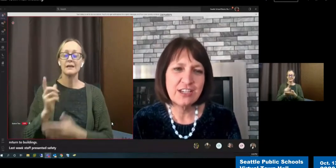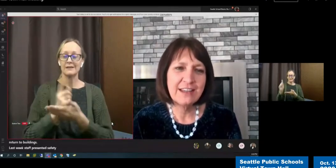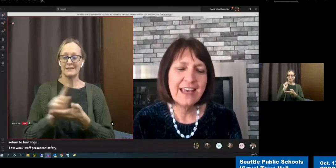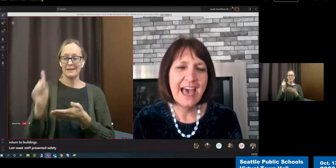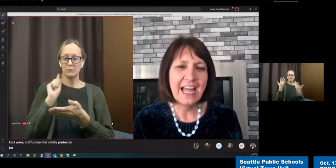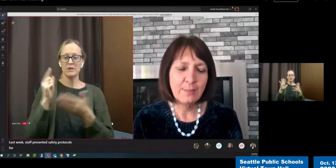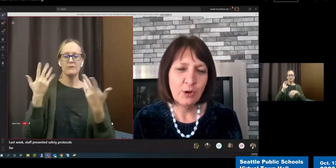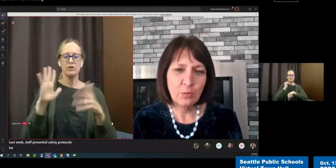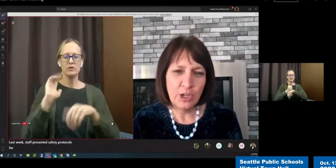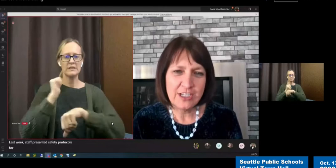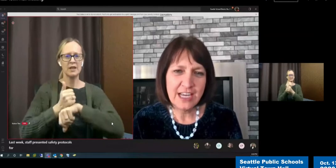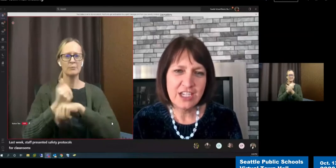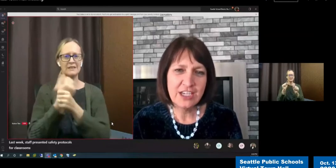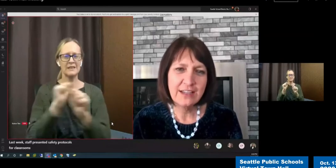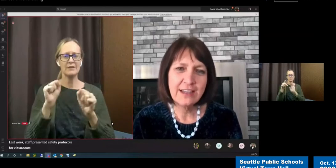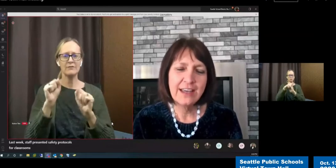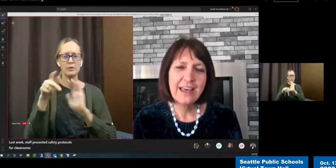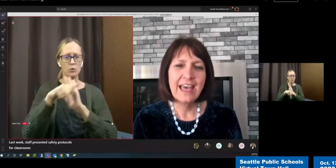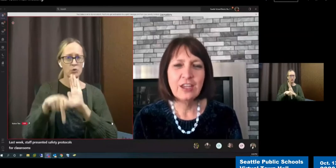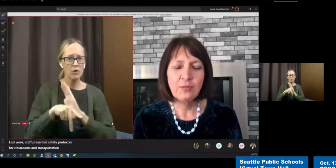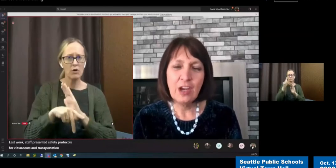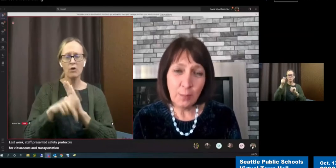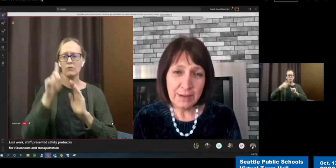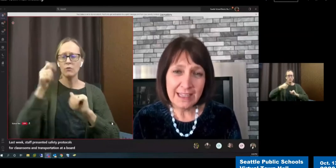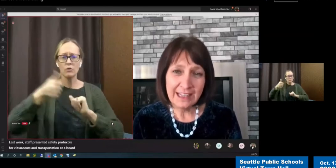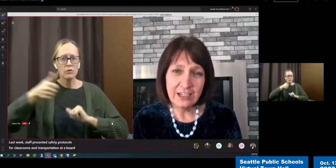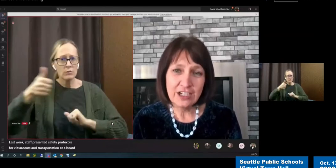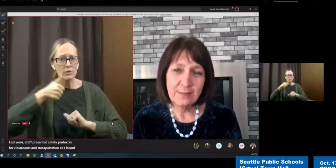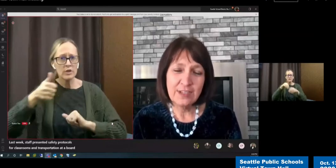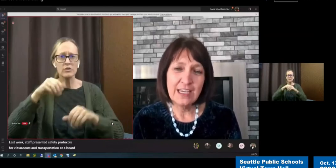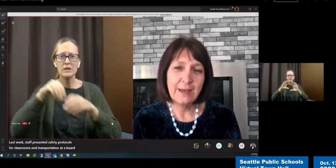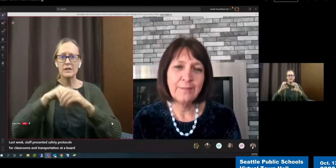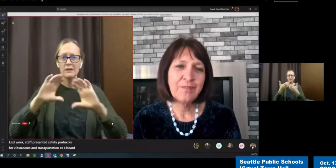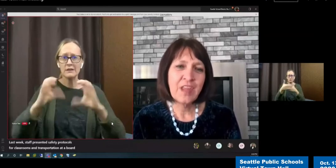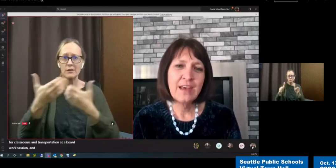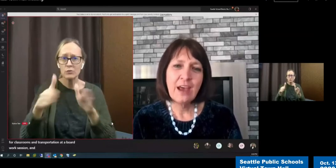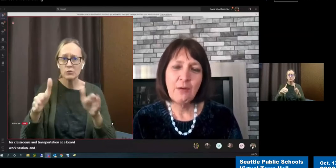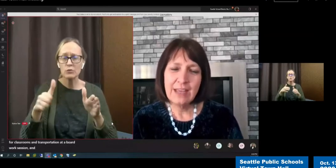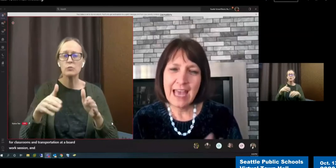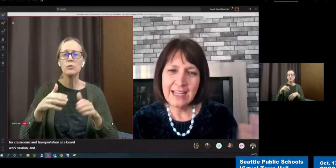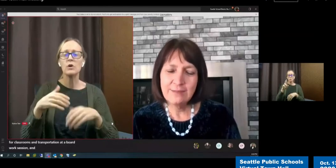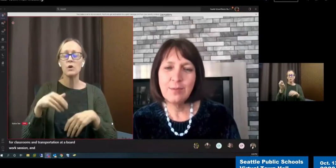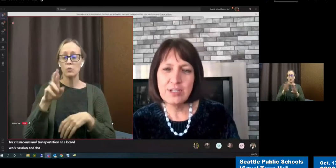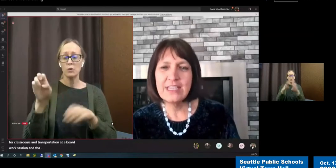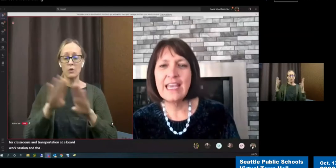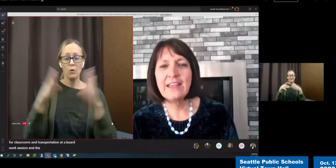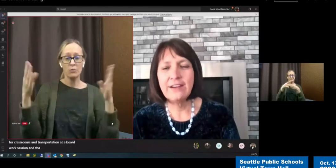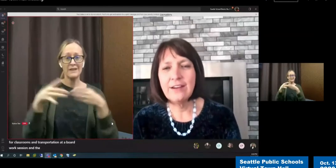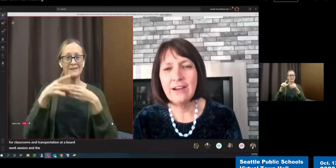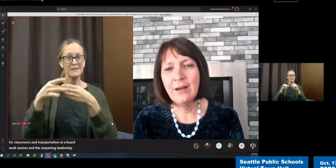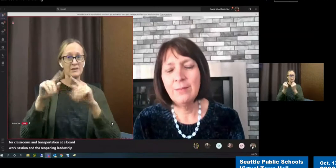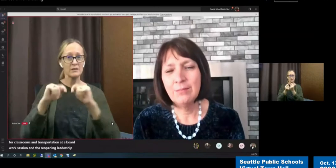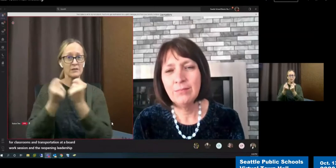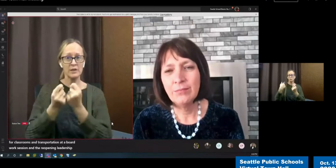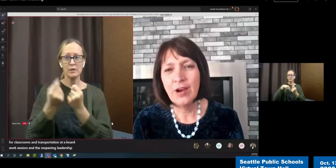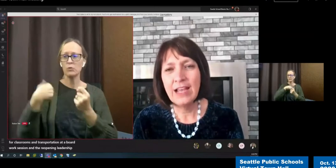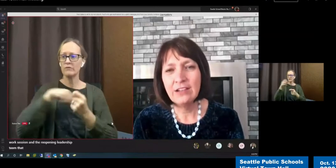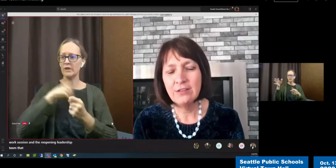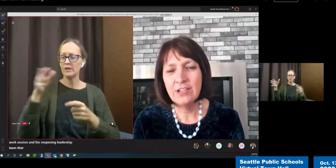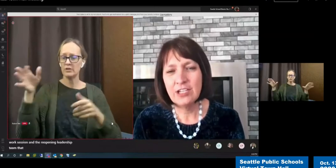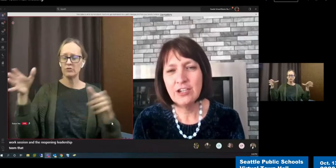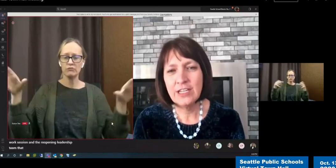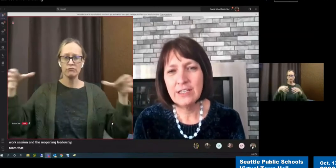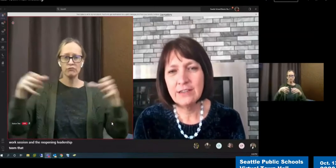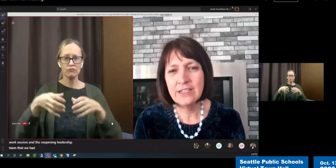at a board work session. And the reopening leadership team that we had put together prior